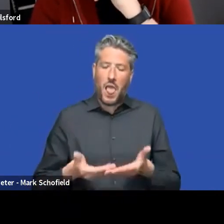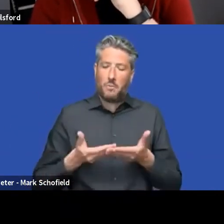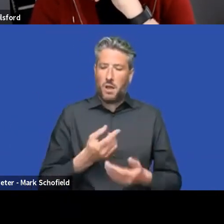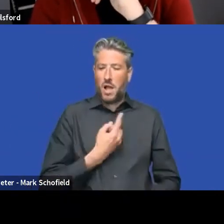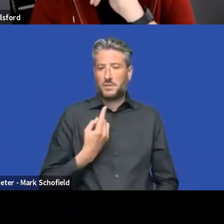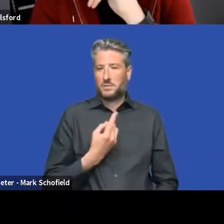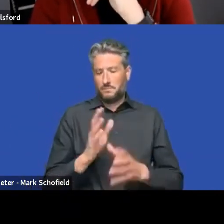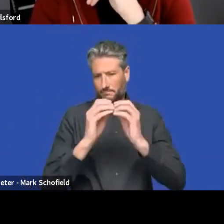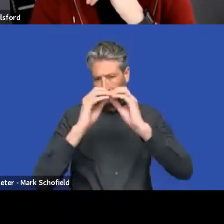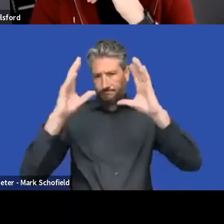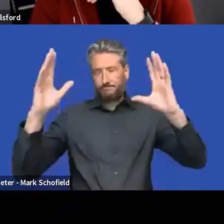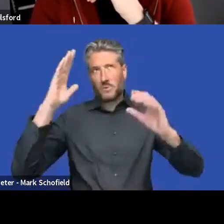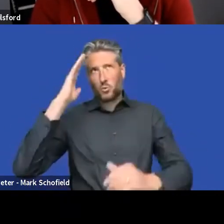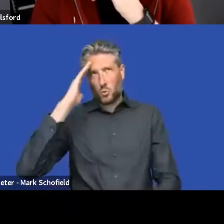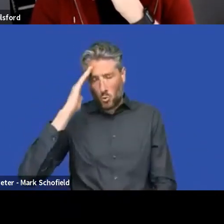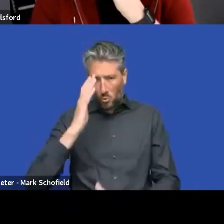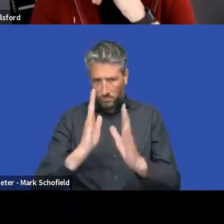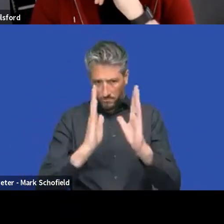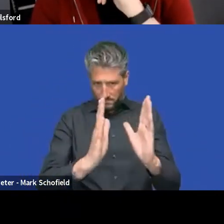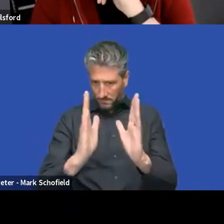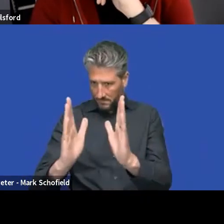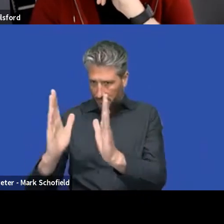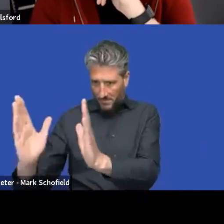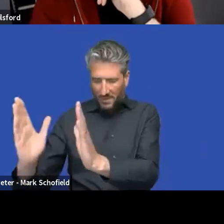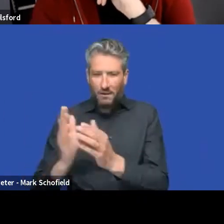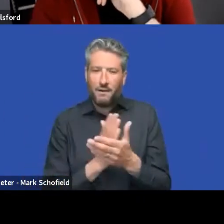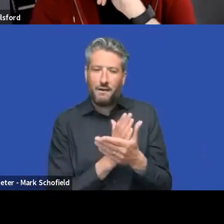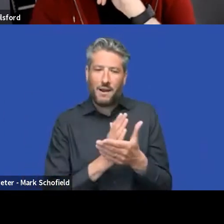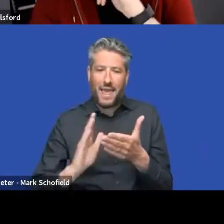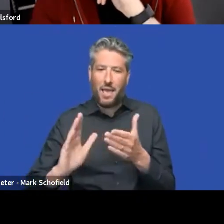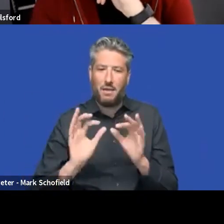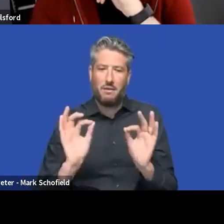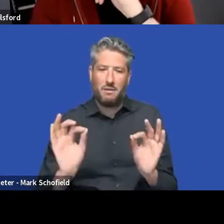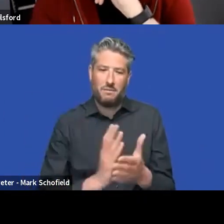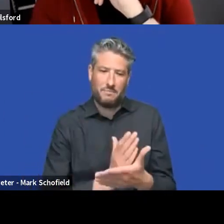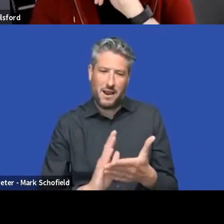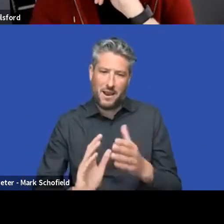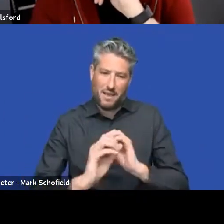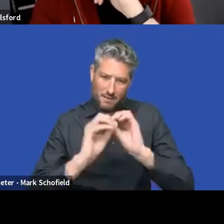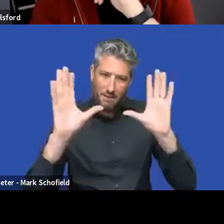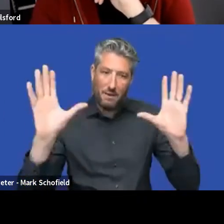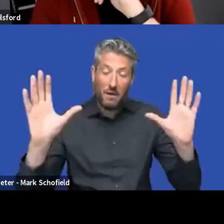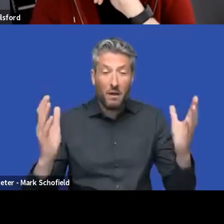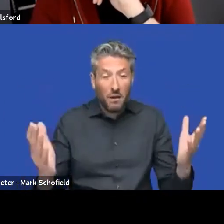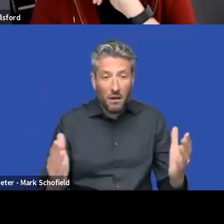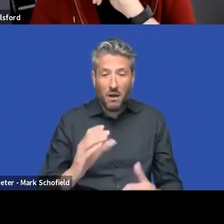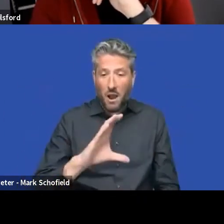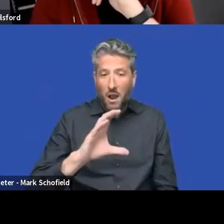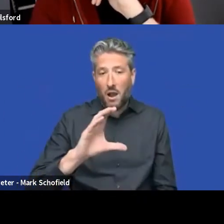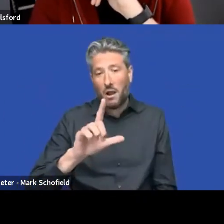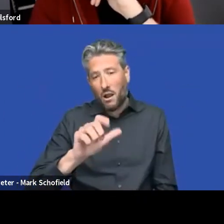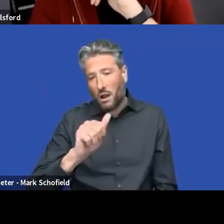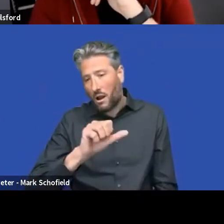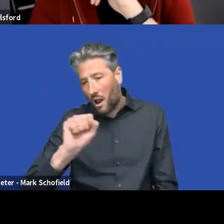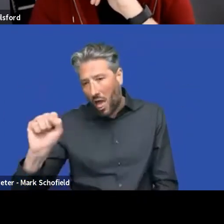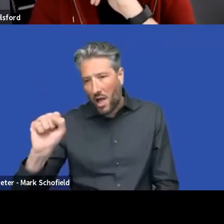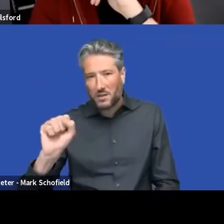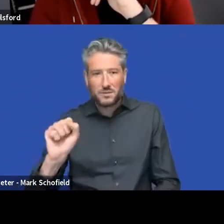they are here to use to achieve. Currently, we have classes that does many general things and can be used in